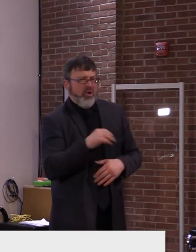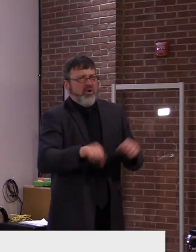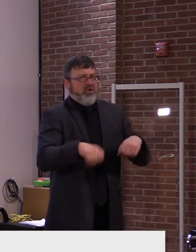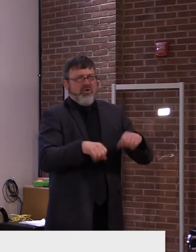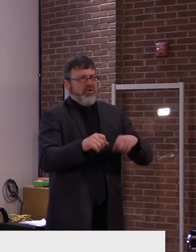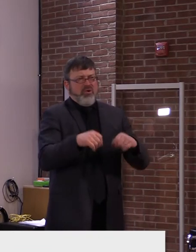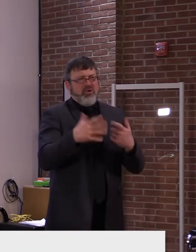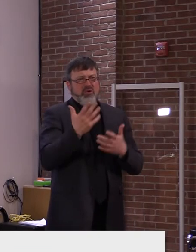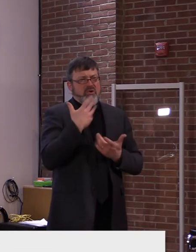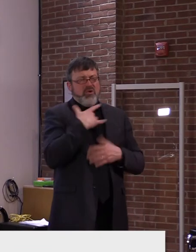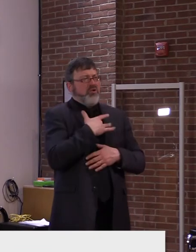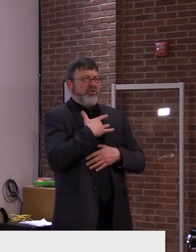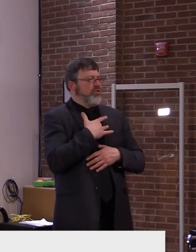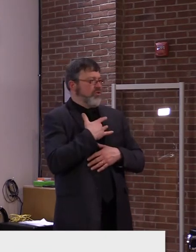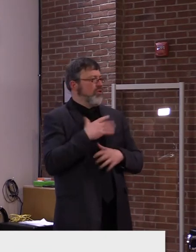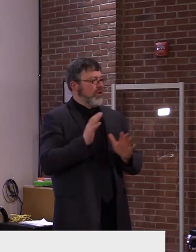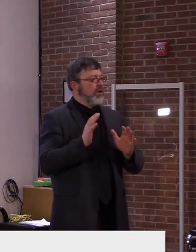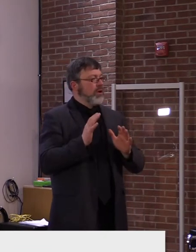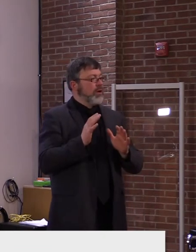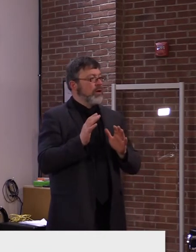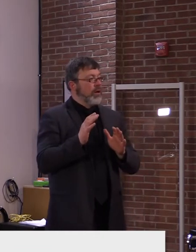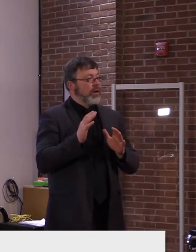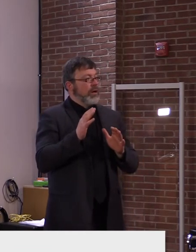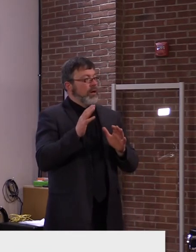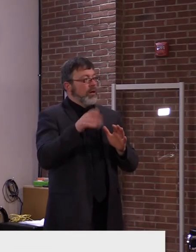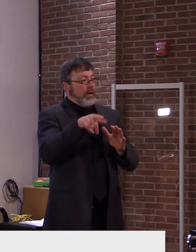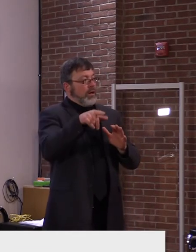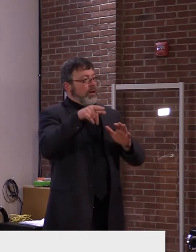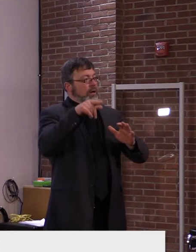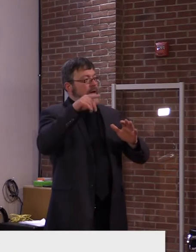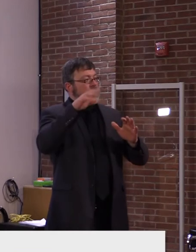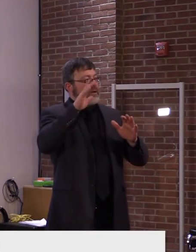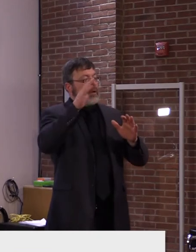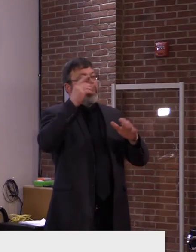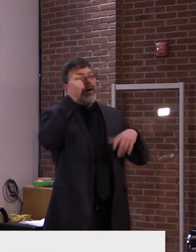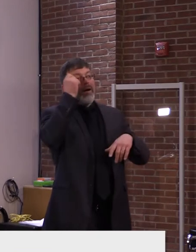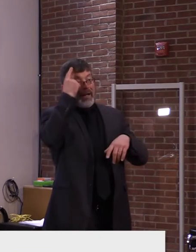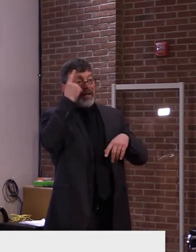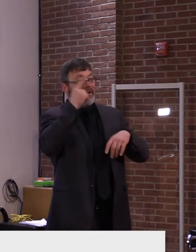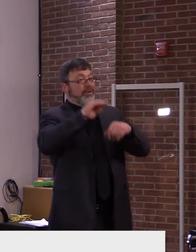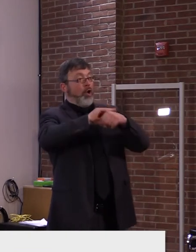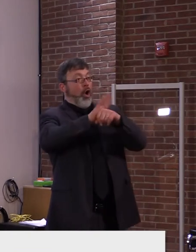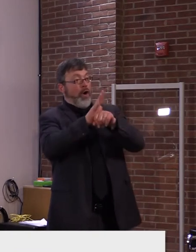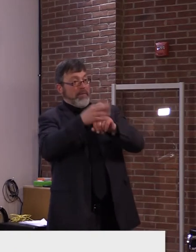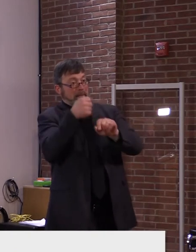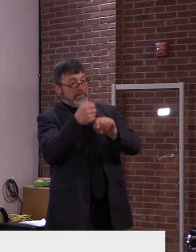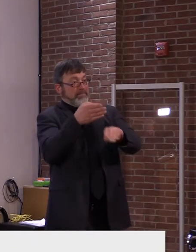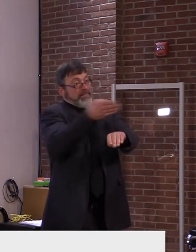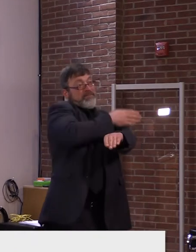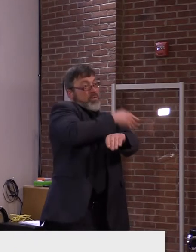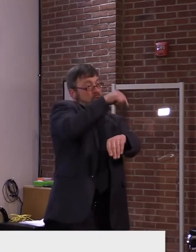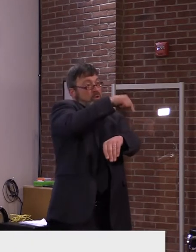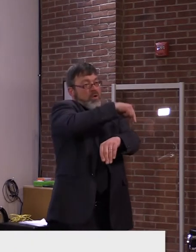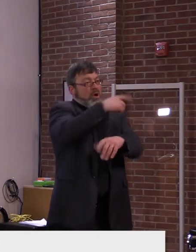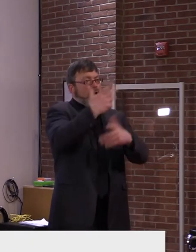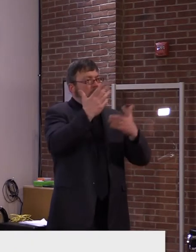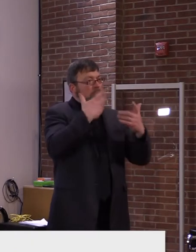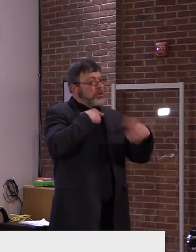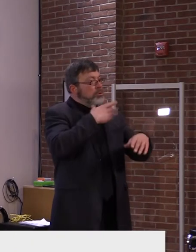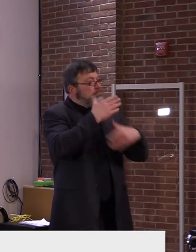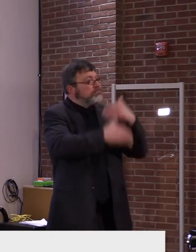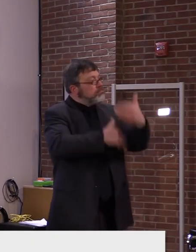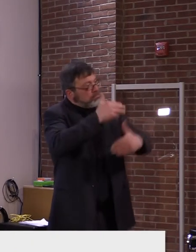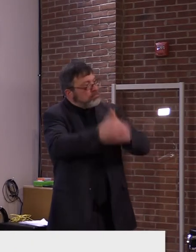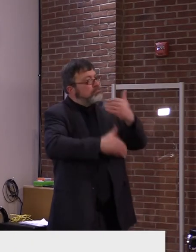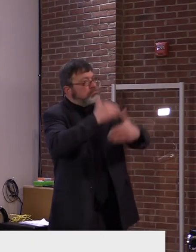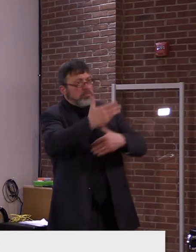up until when the pandemic hit. were all trend. We were trending in all the right directions into that. And then the pandemic hit. And